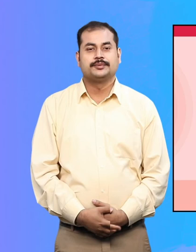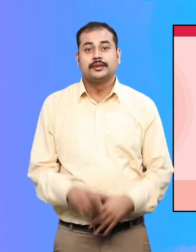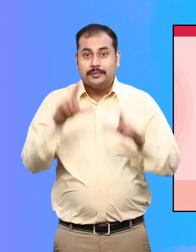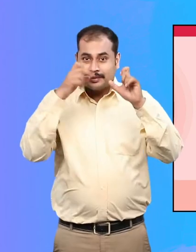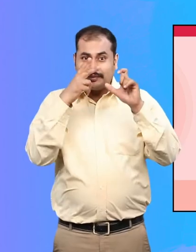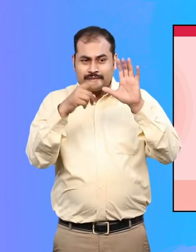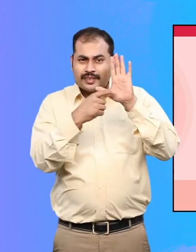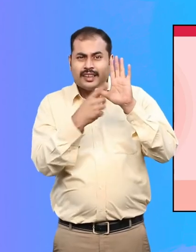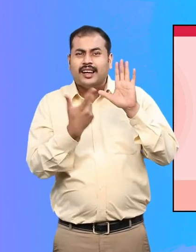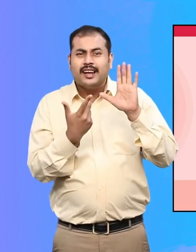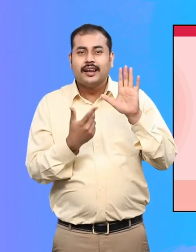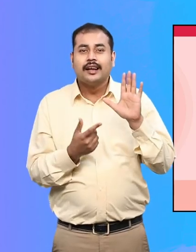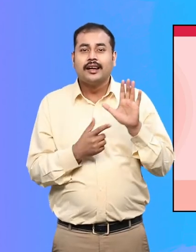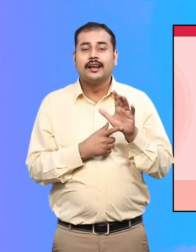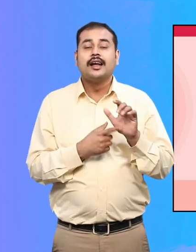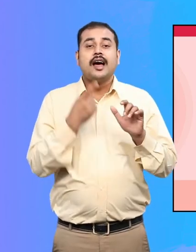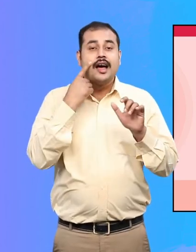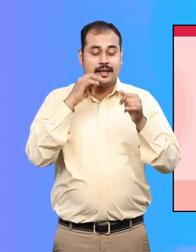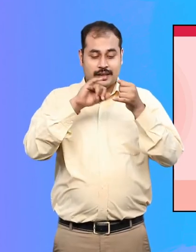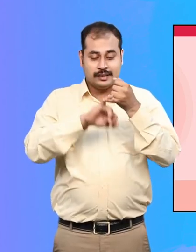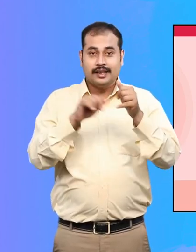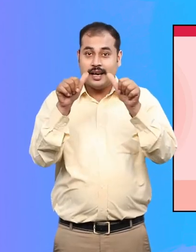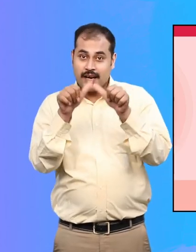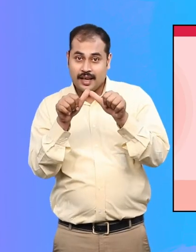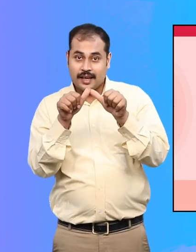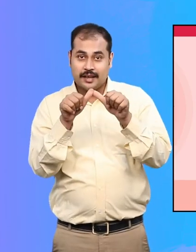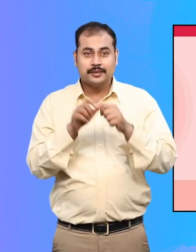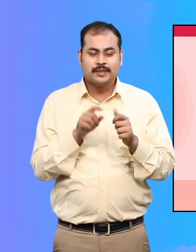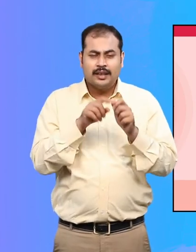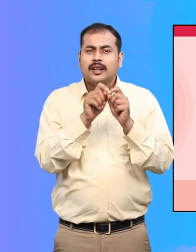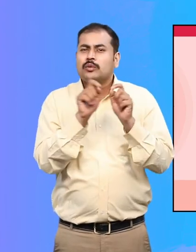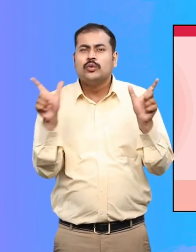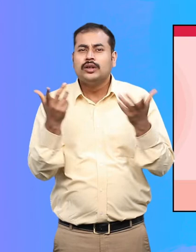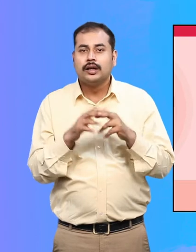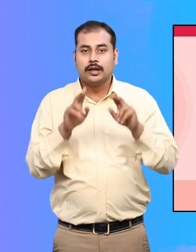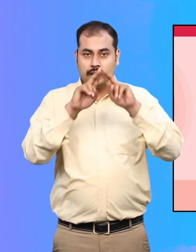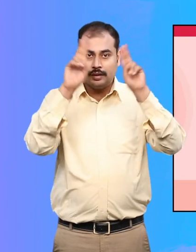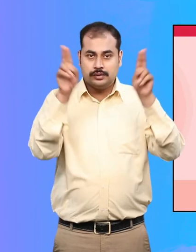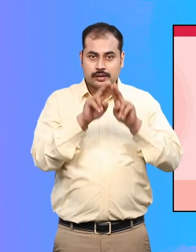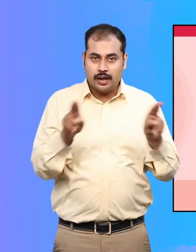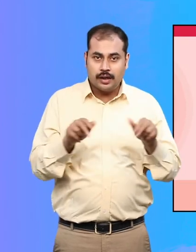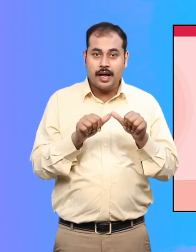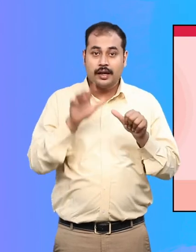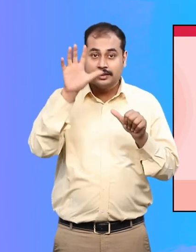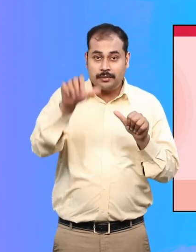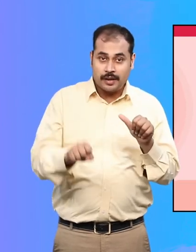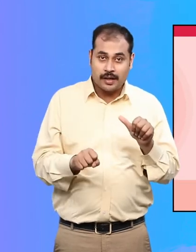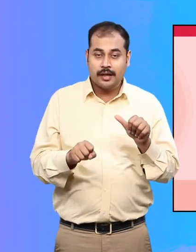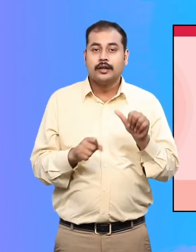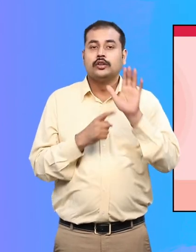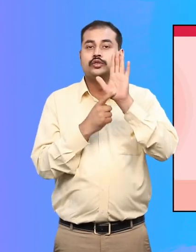The International Symbol of Access Accessibility ISA is also known as the International Wheelchair Symbol.